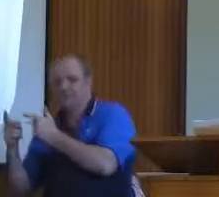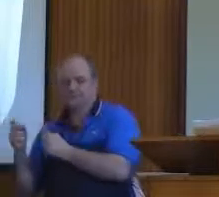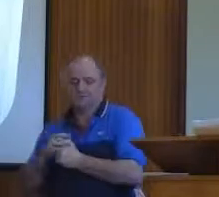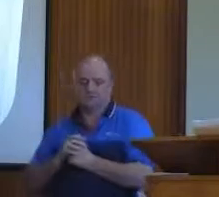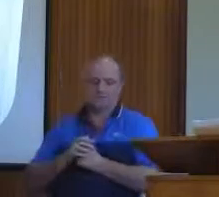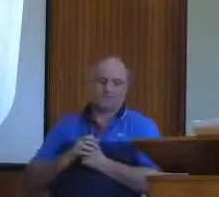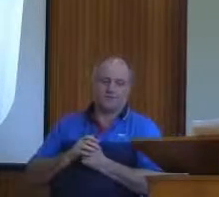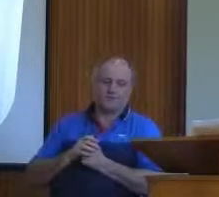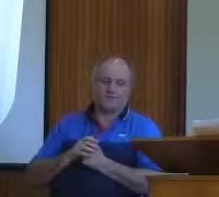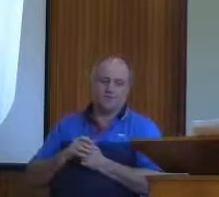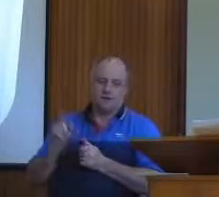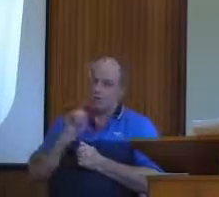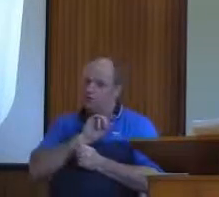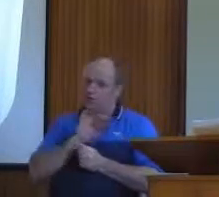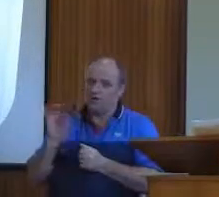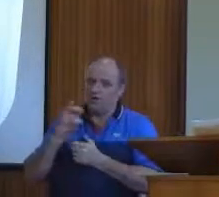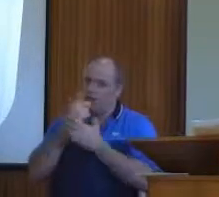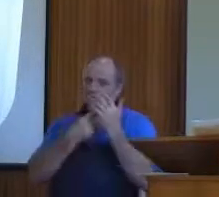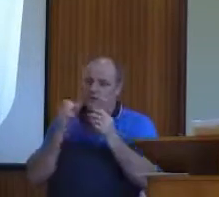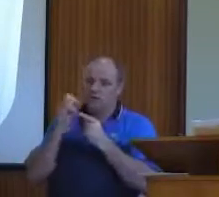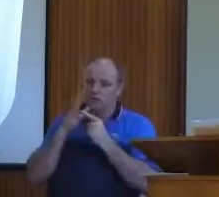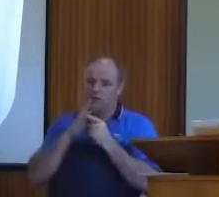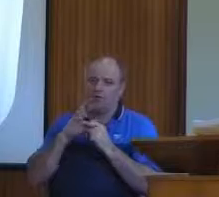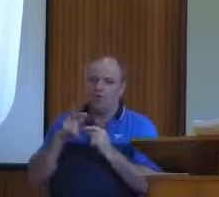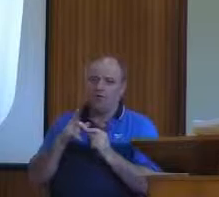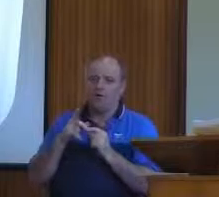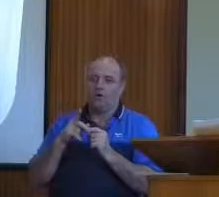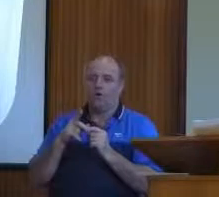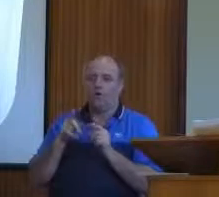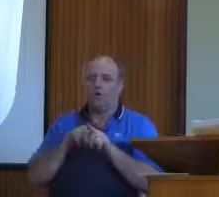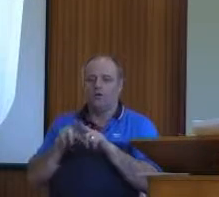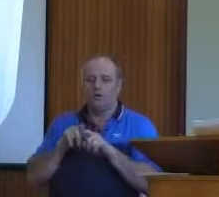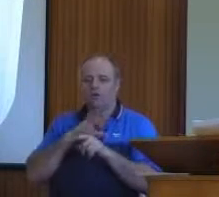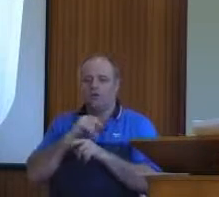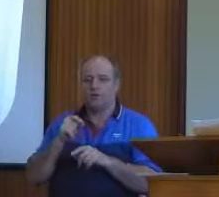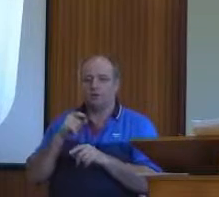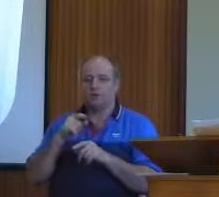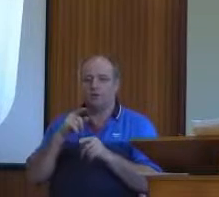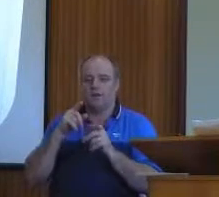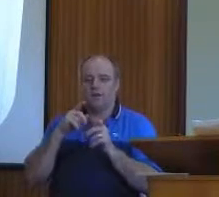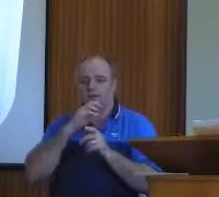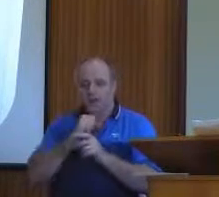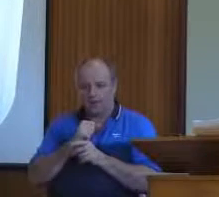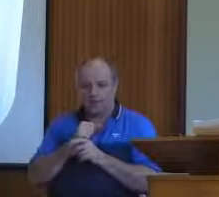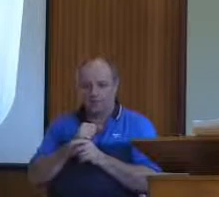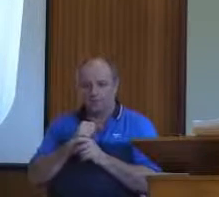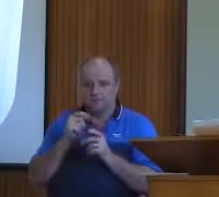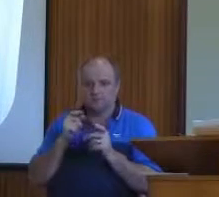from whom you learn knows how to hammer a nail into a bit of wood or whatever it is, but he is a